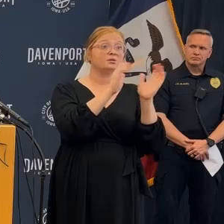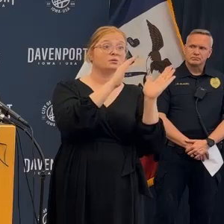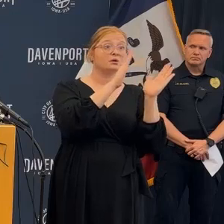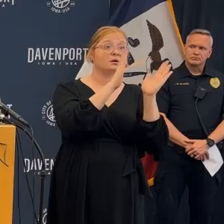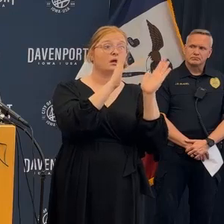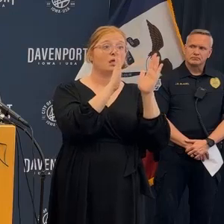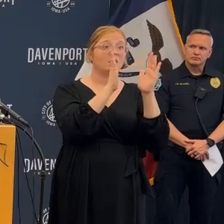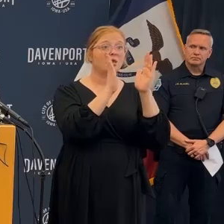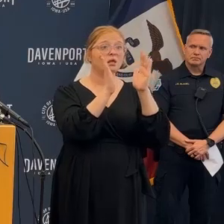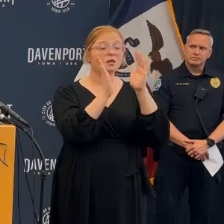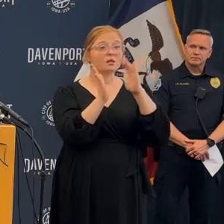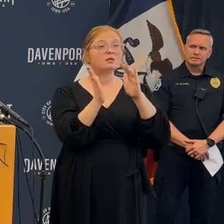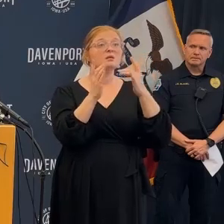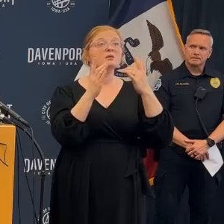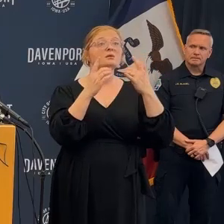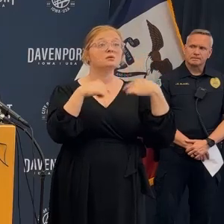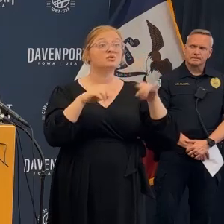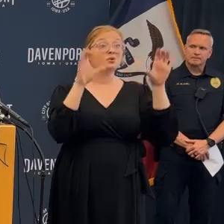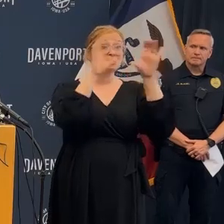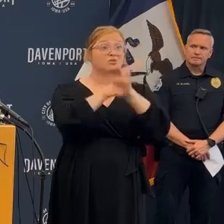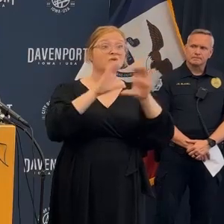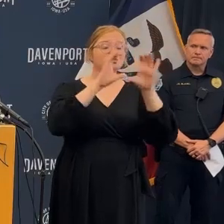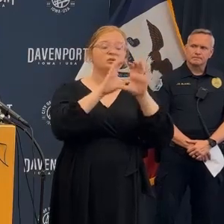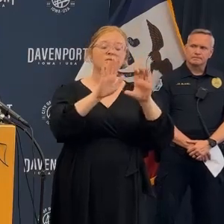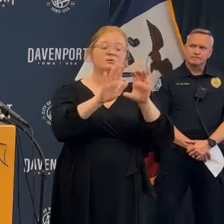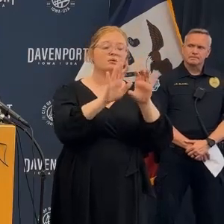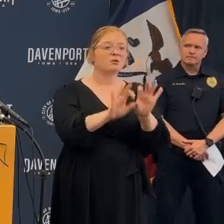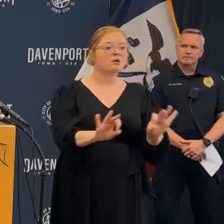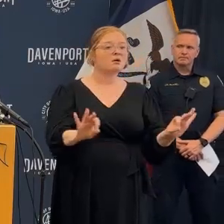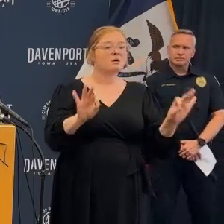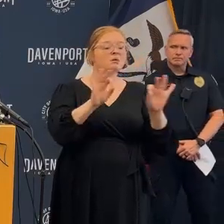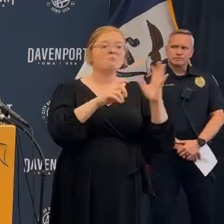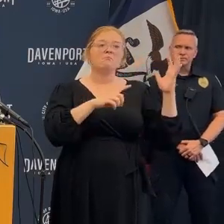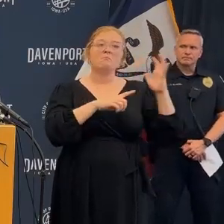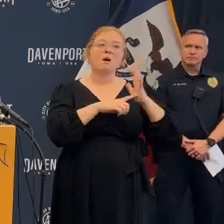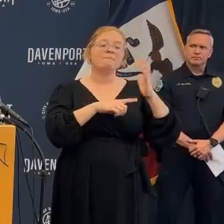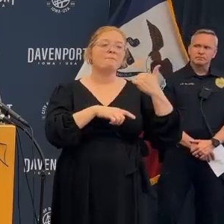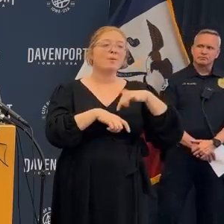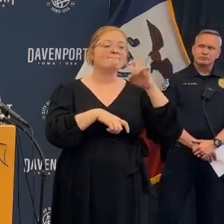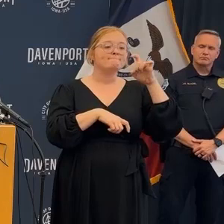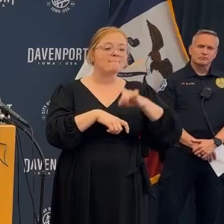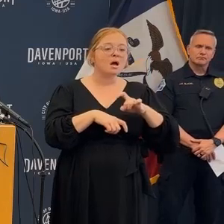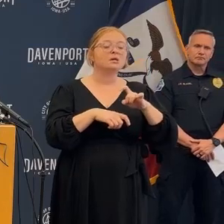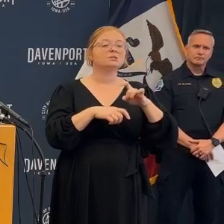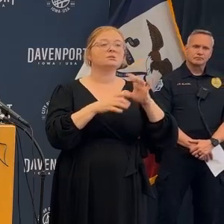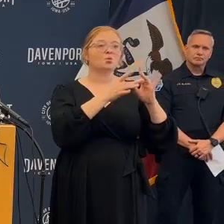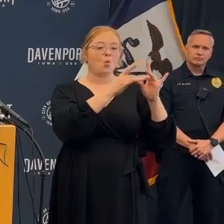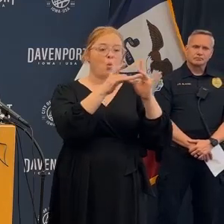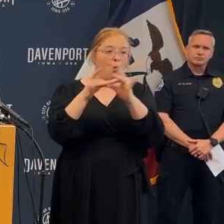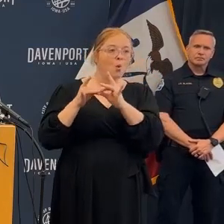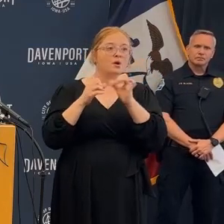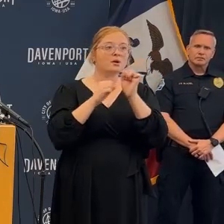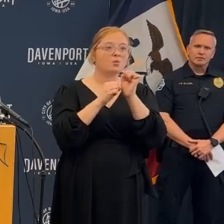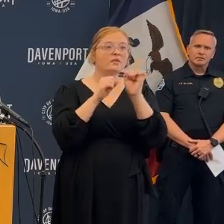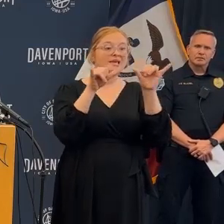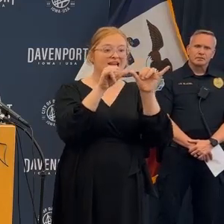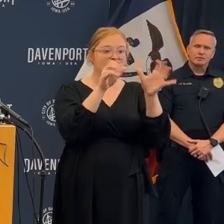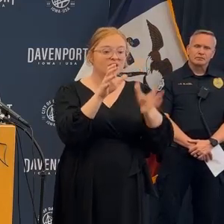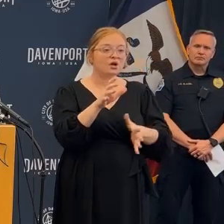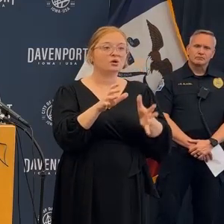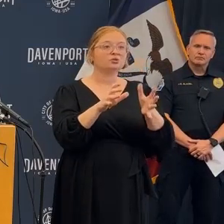During the initial search, the building continued to shift as crews were on site. It's incredibly important that we're diligently